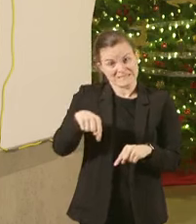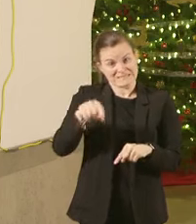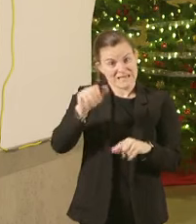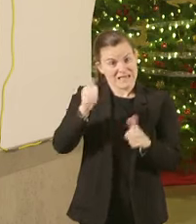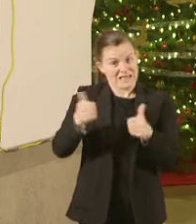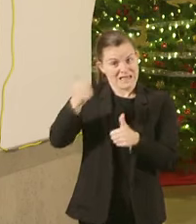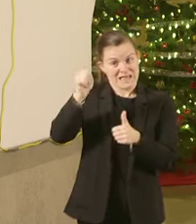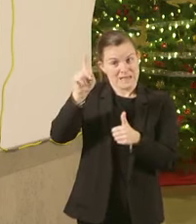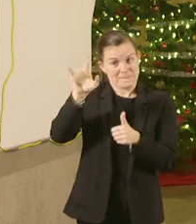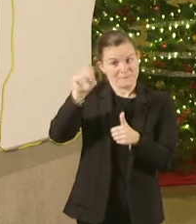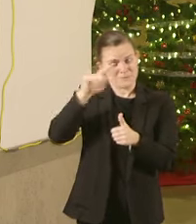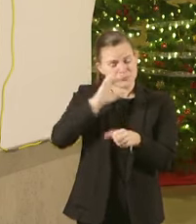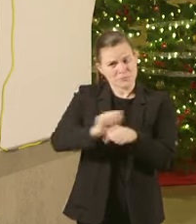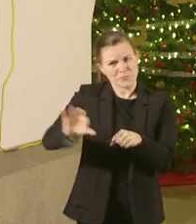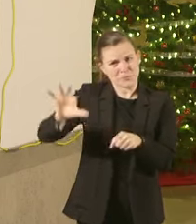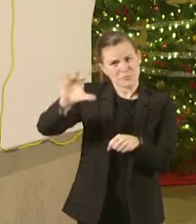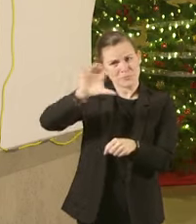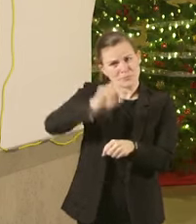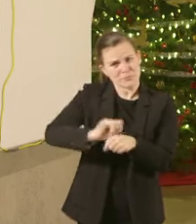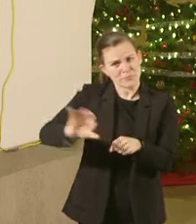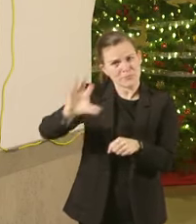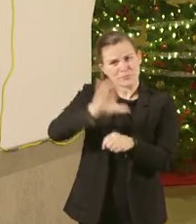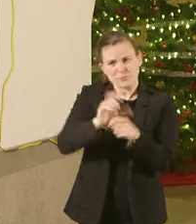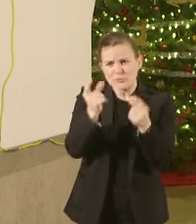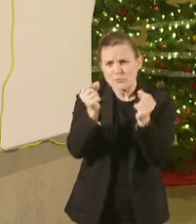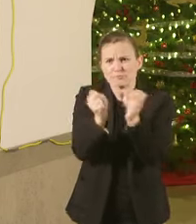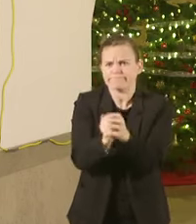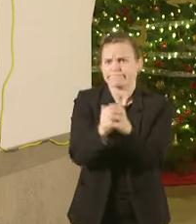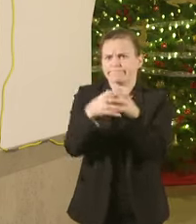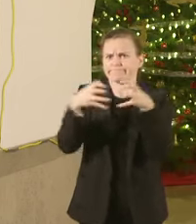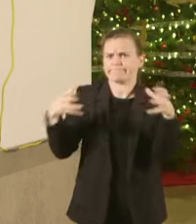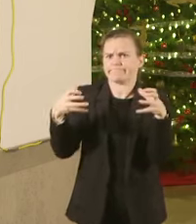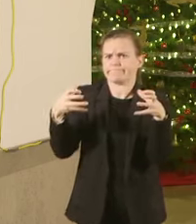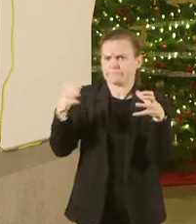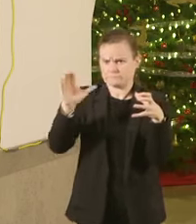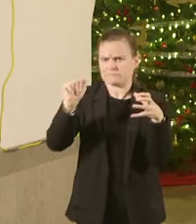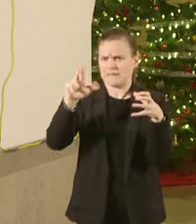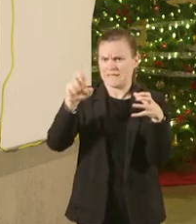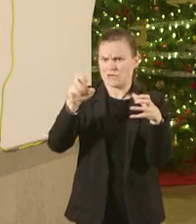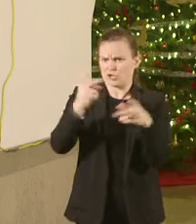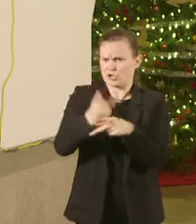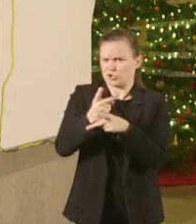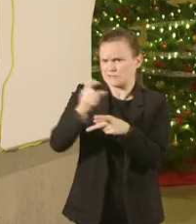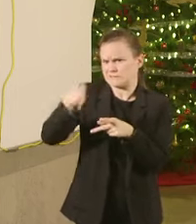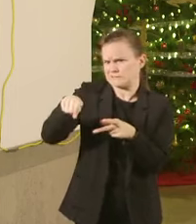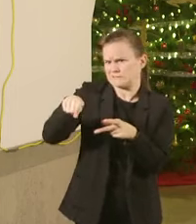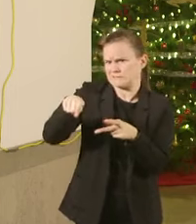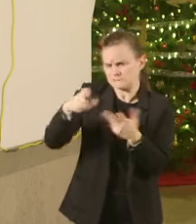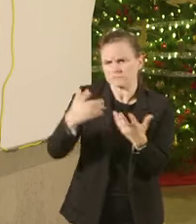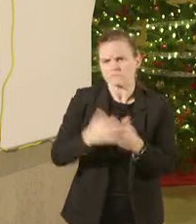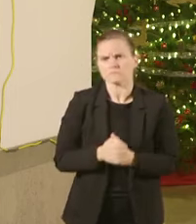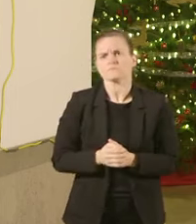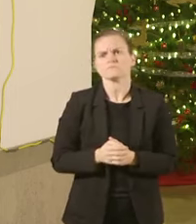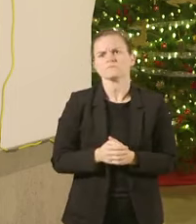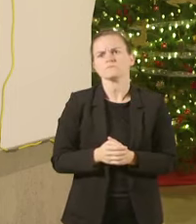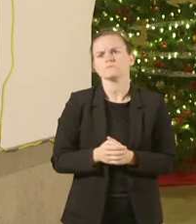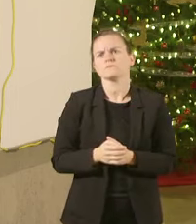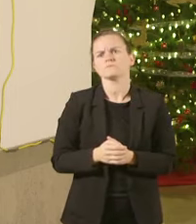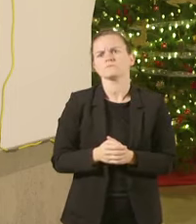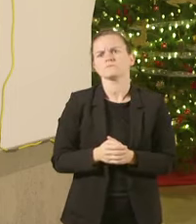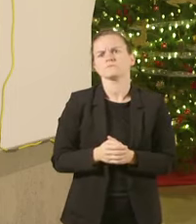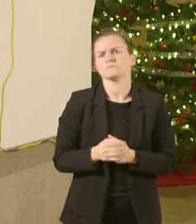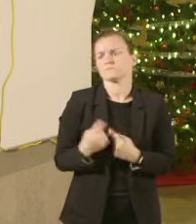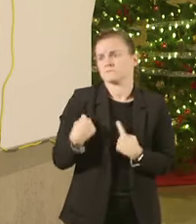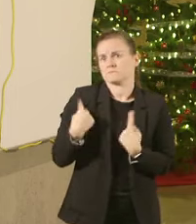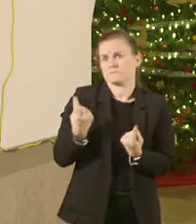care professionals available to provide essential care during the COVID-19 COVID surge throughout the COVID weeks the infection